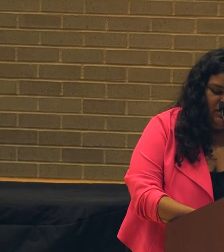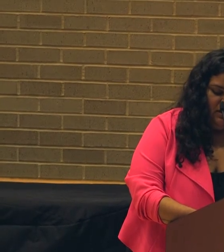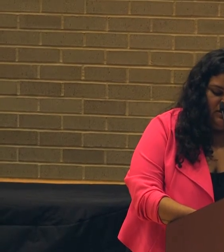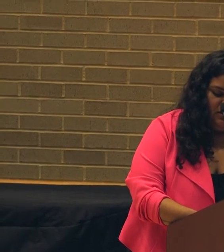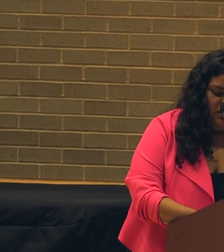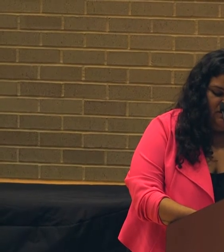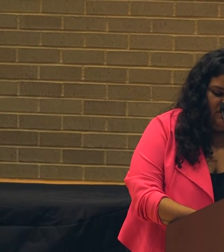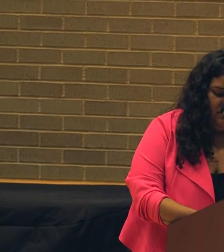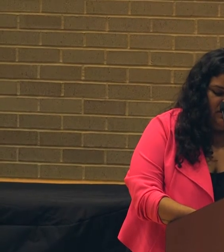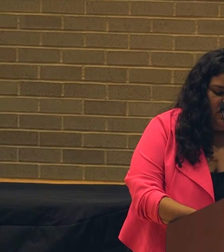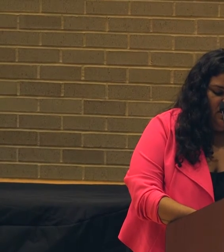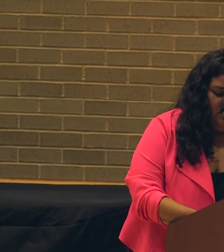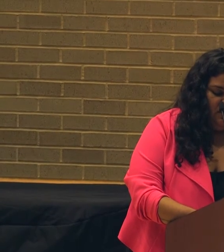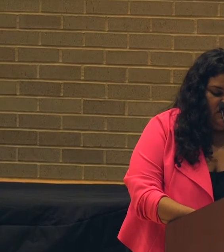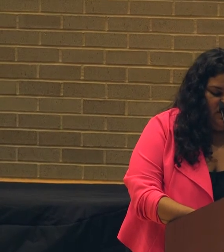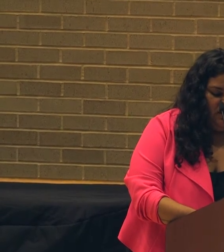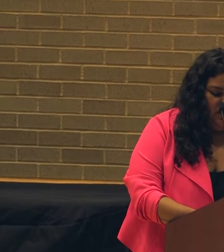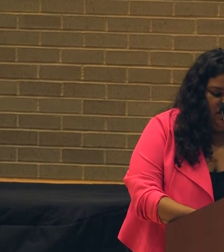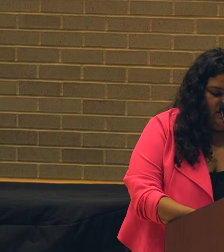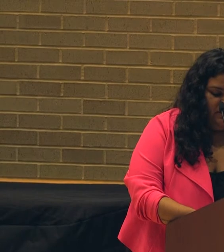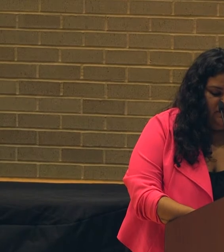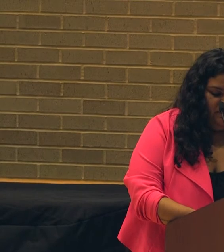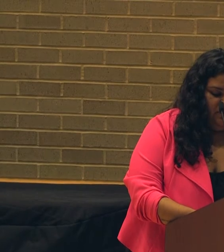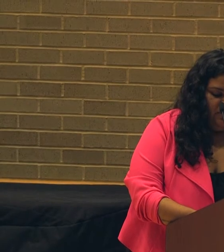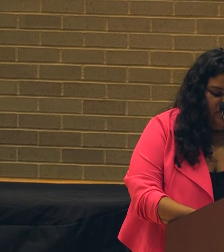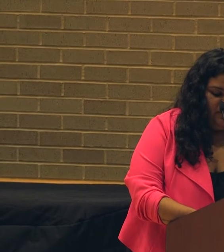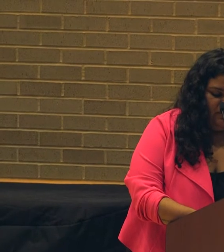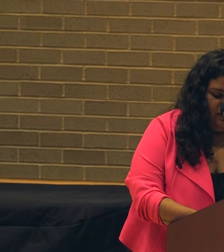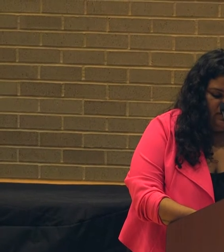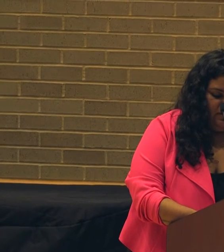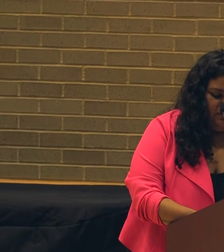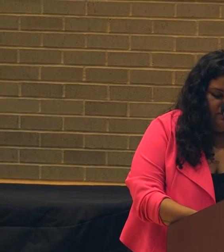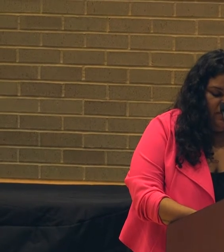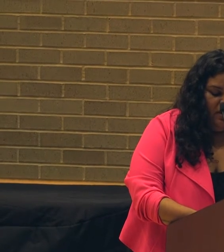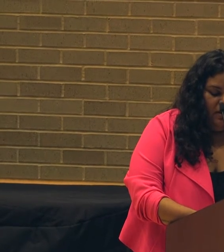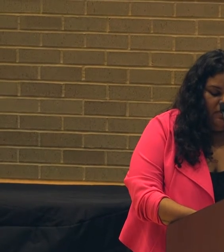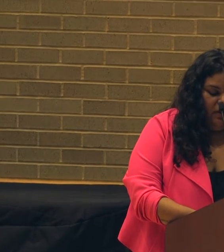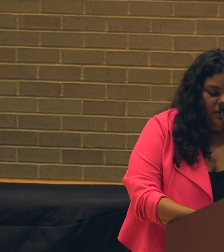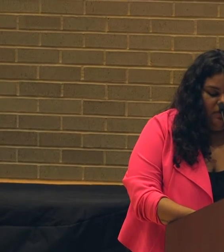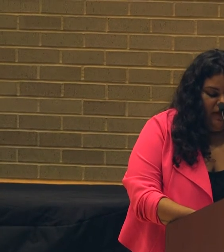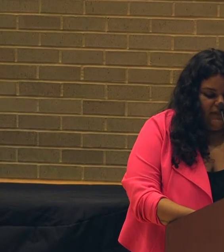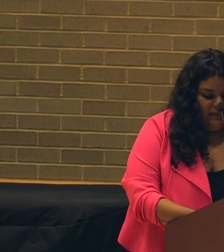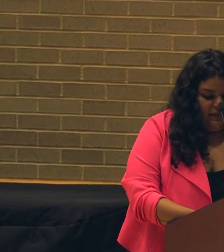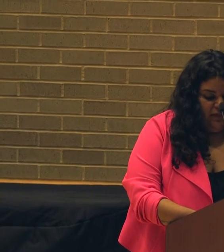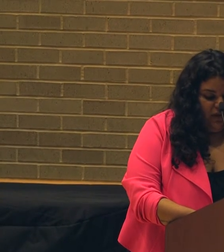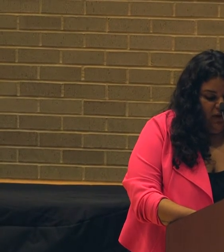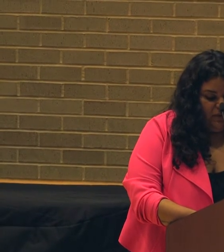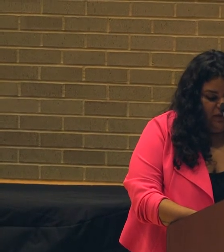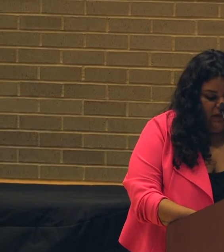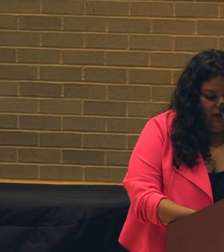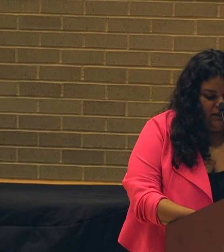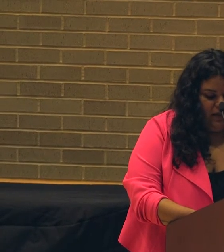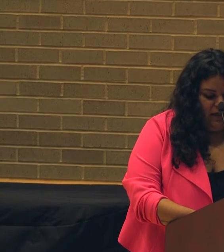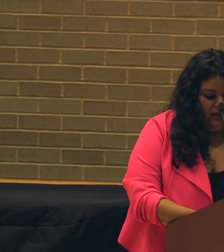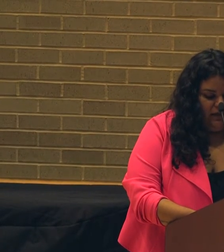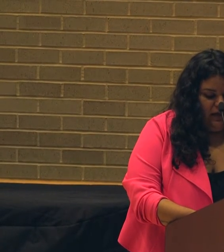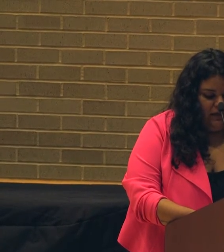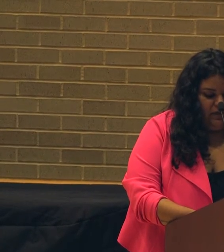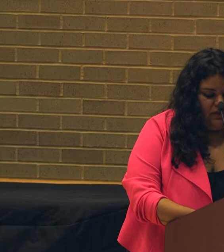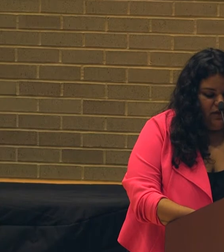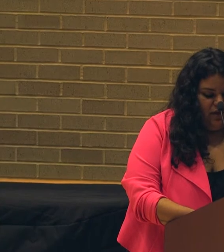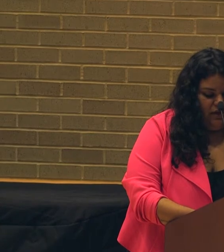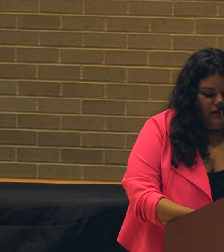lectures and conduct studio visits with Houston-area artists, performers, and writers. The program provides a significant opportunity to